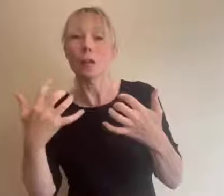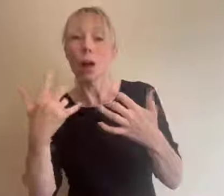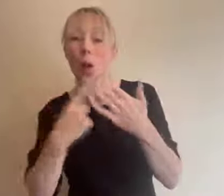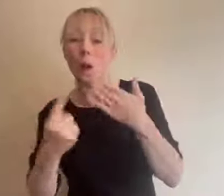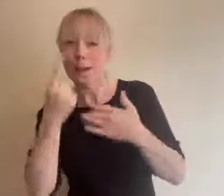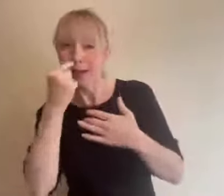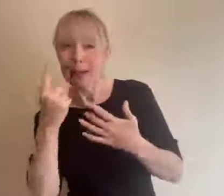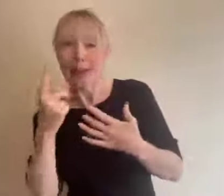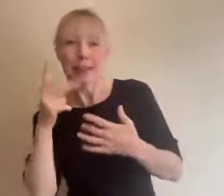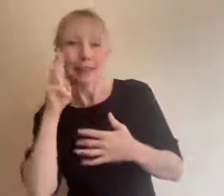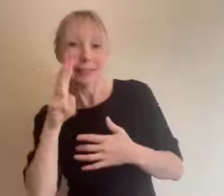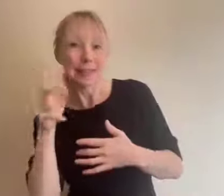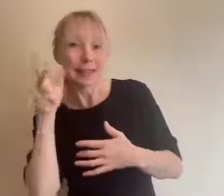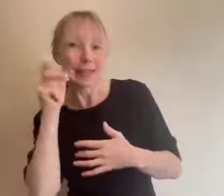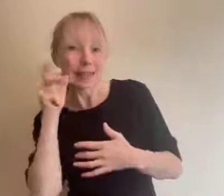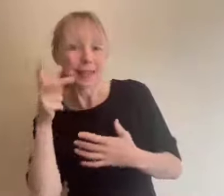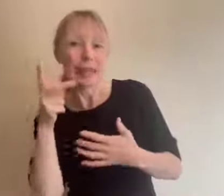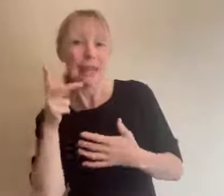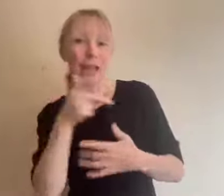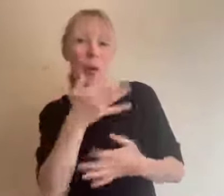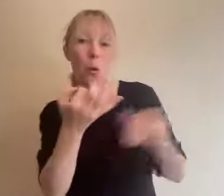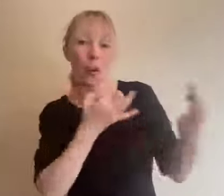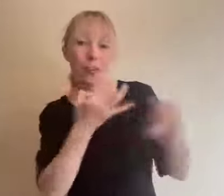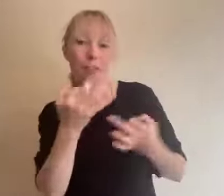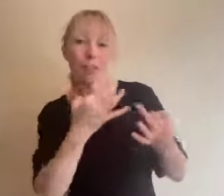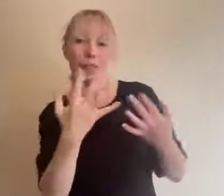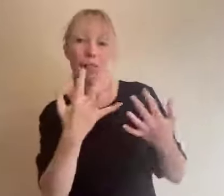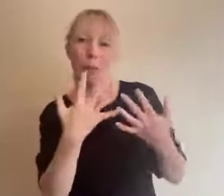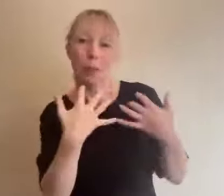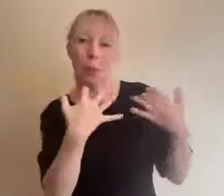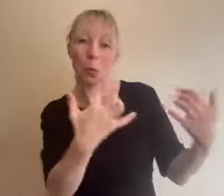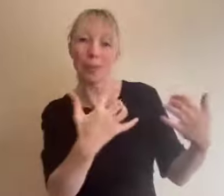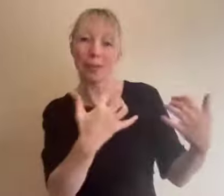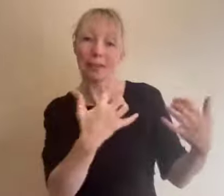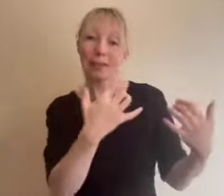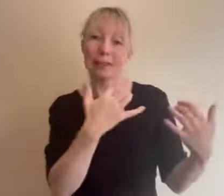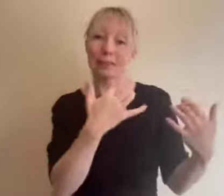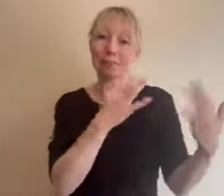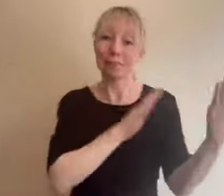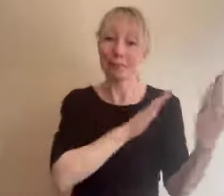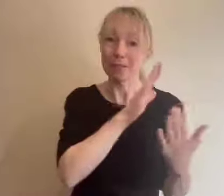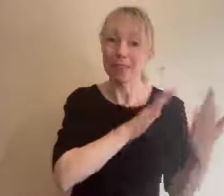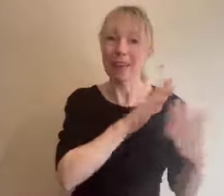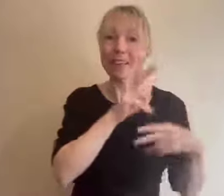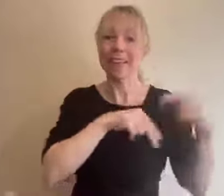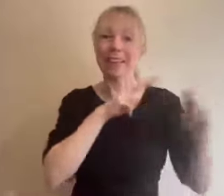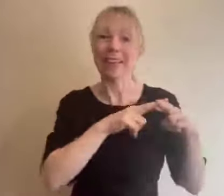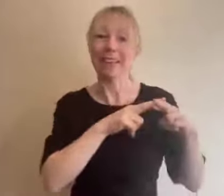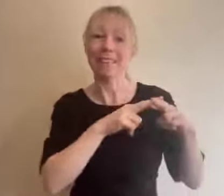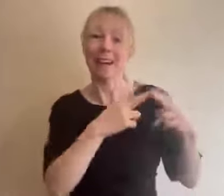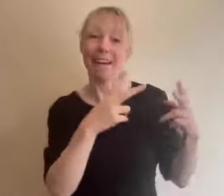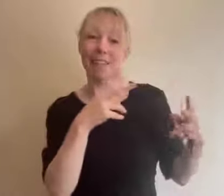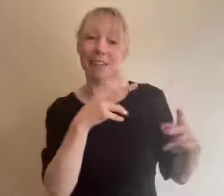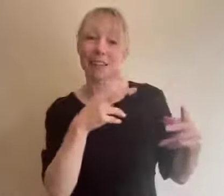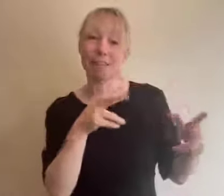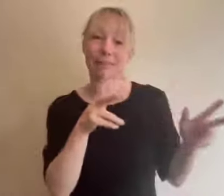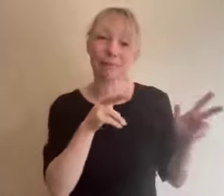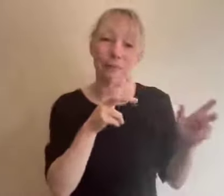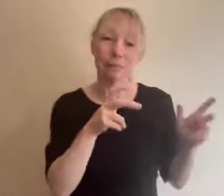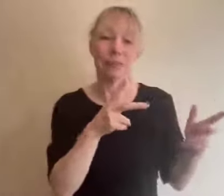if there is a webcam and microphone pointed at the person in the in-person audience asking the questions if this is